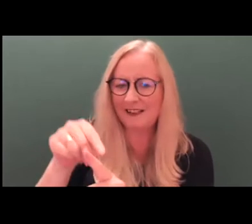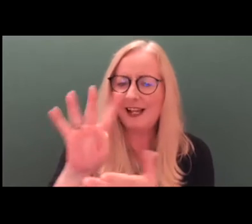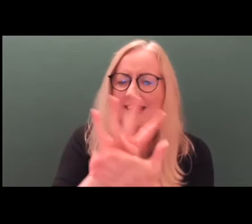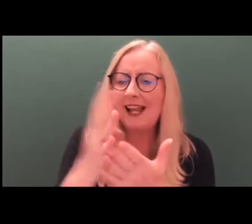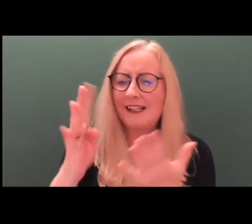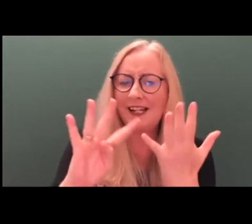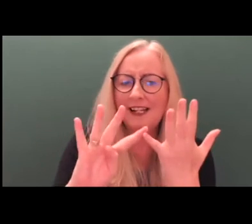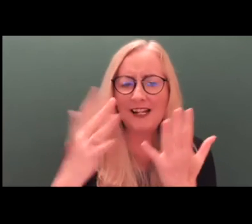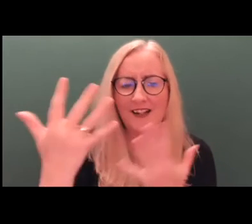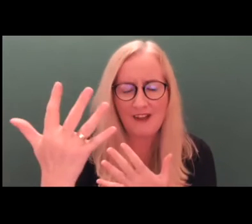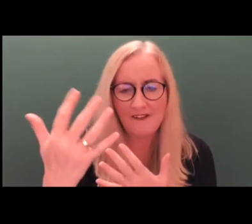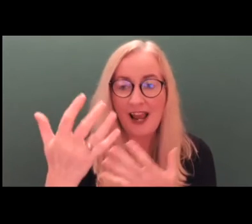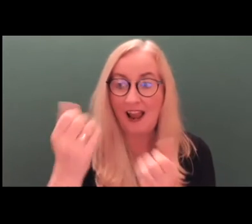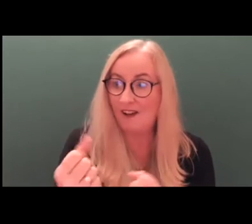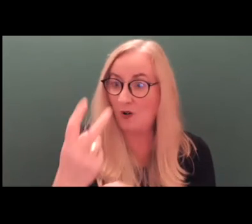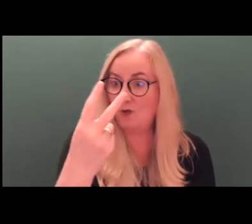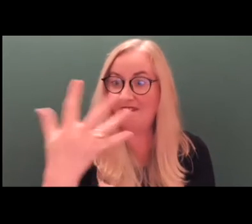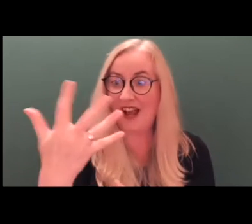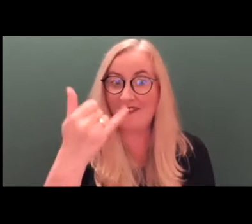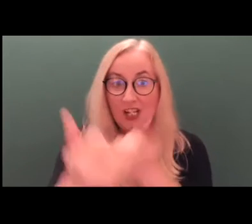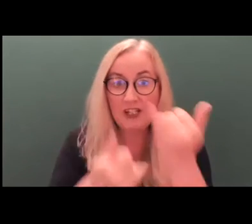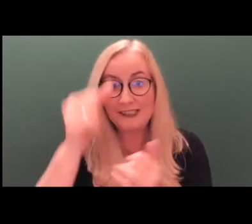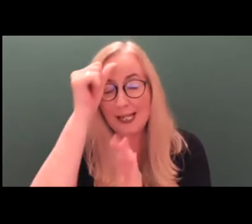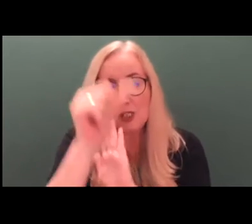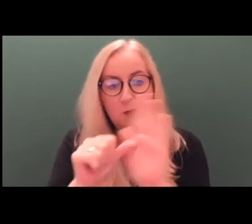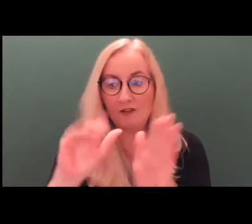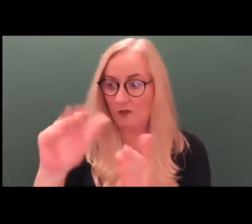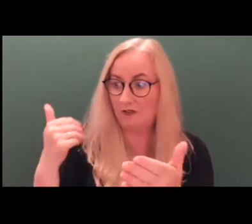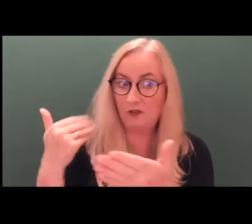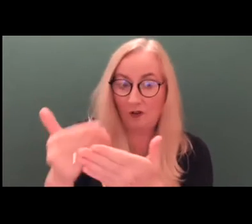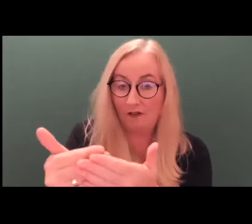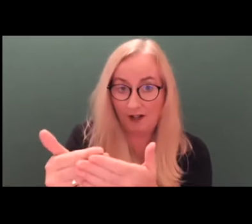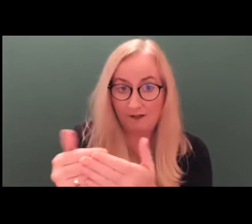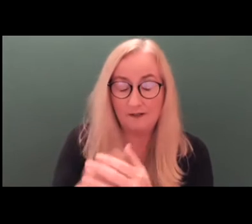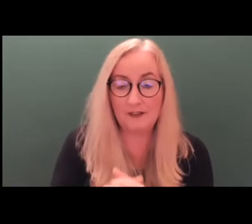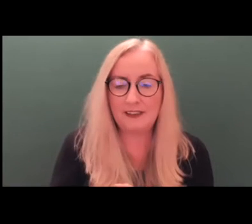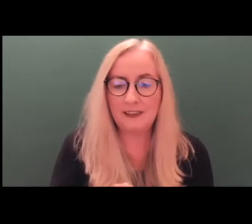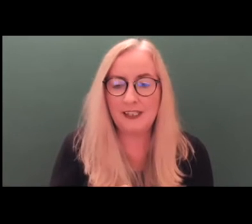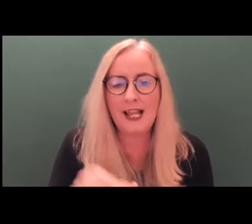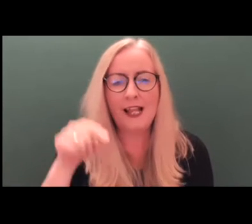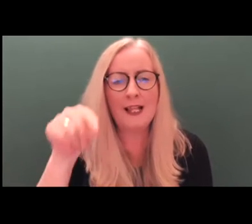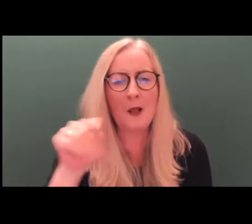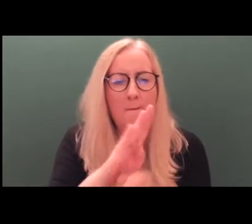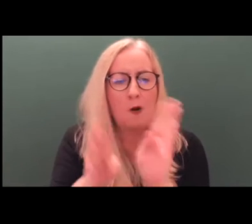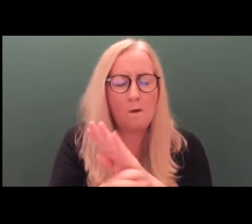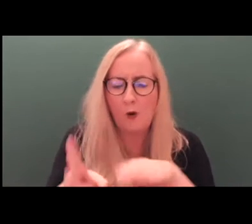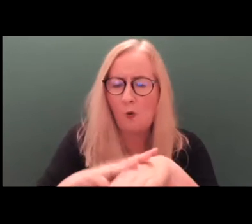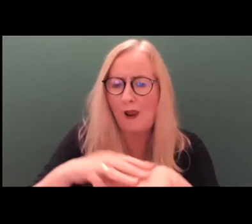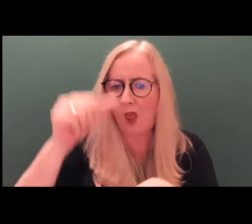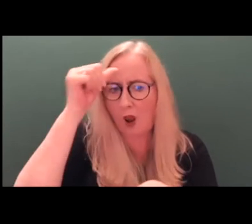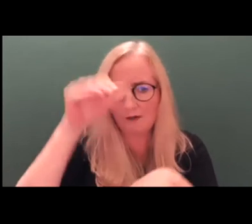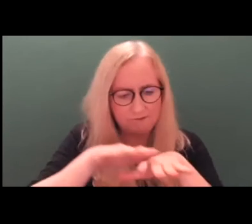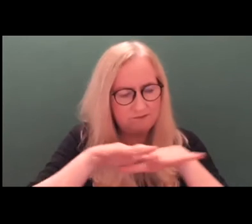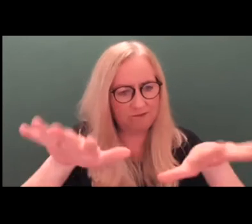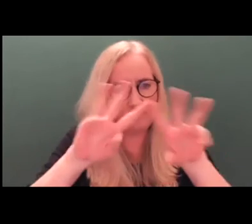more of a quarter of a century of experience of this. It has become well known all over the world,